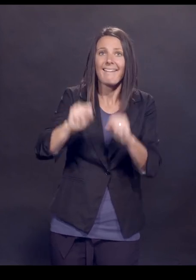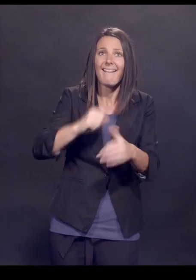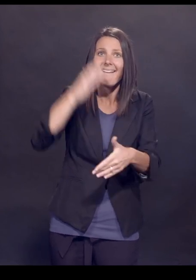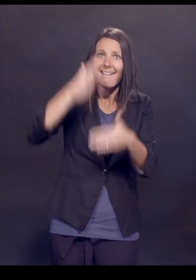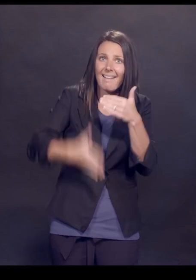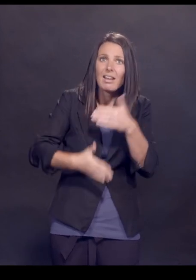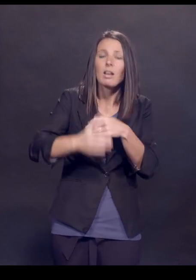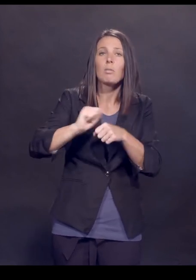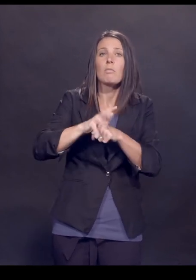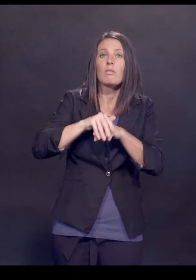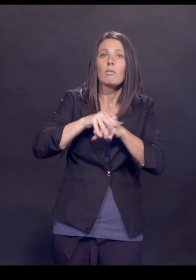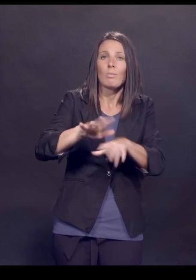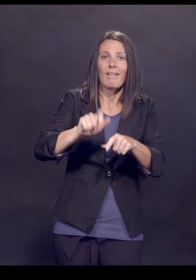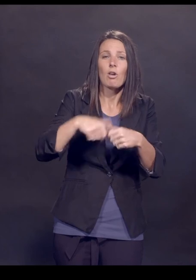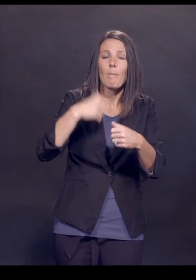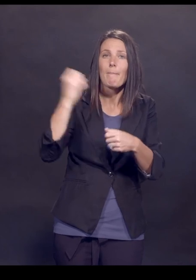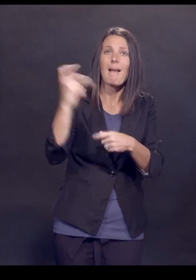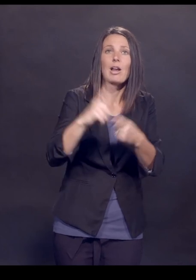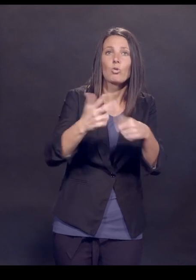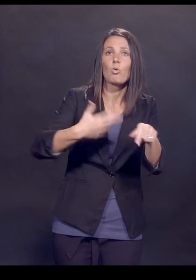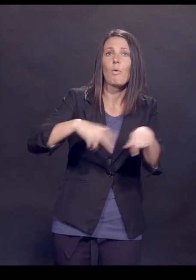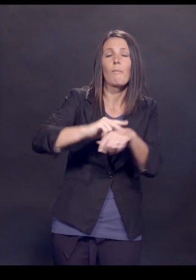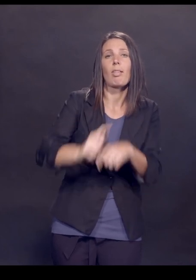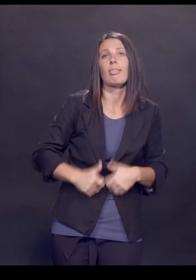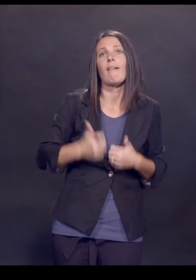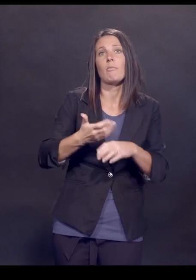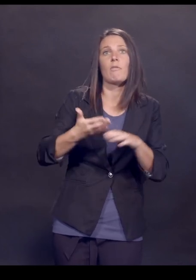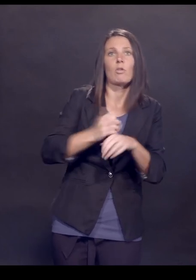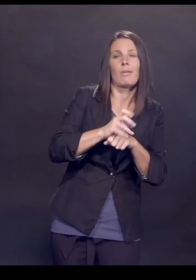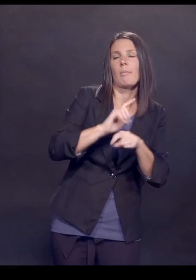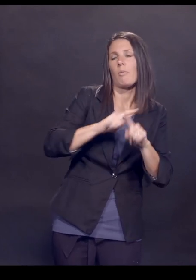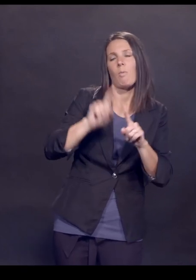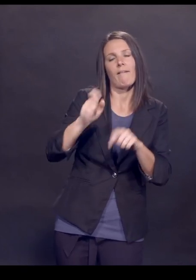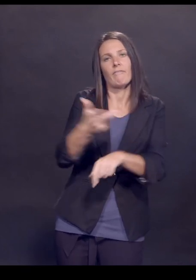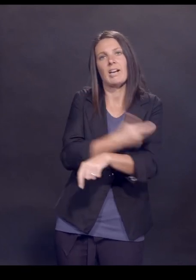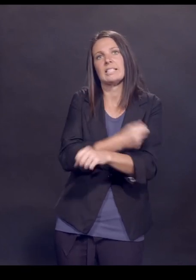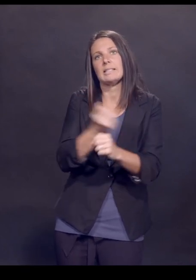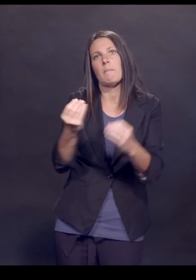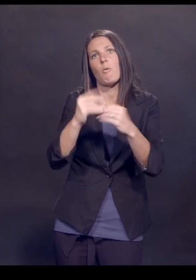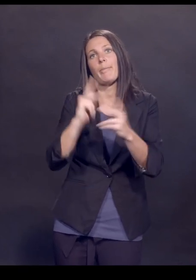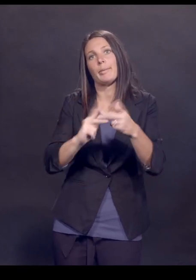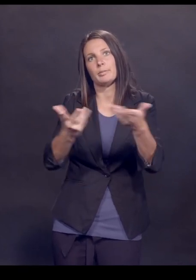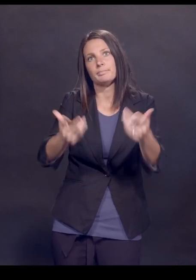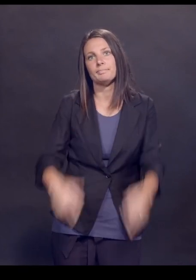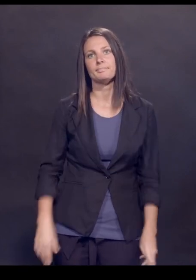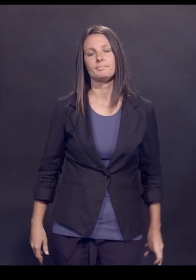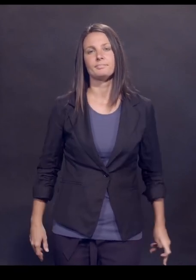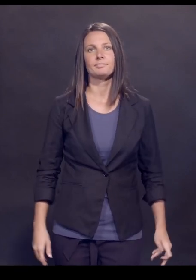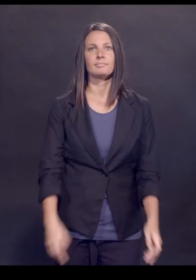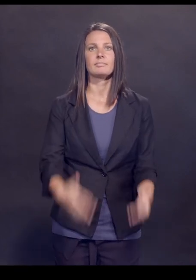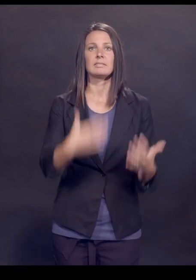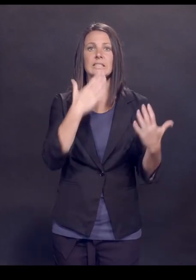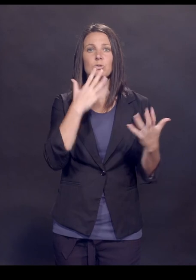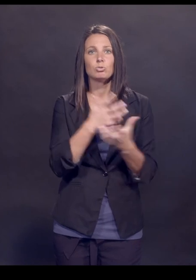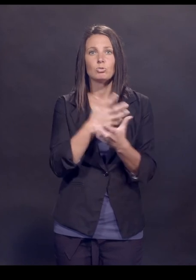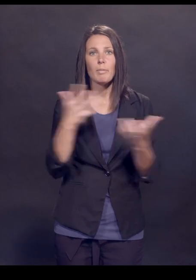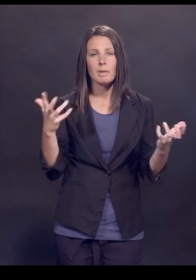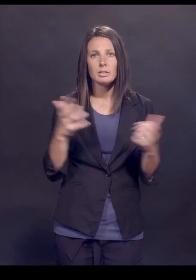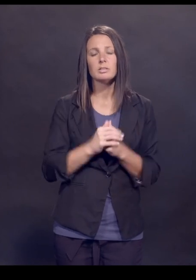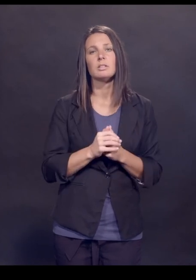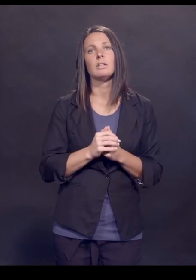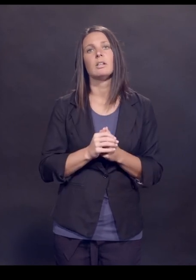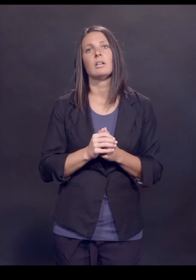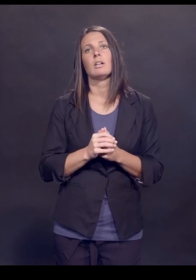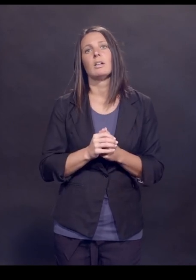and we can go back to life as we lived it before this pandemic, but not until that happens. Oh, great. Thank you so much, Dr. Offit.